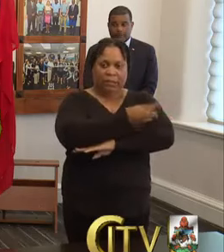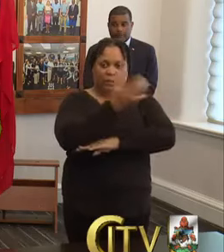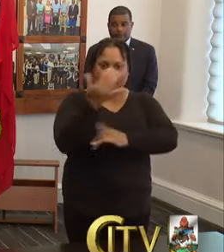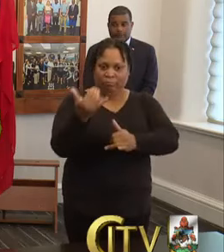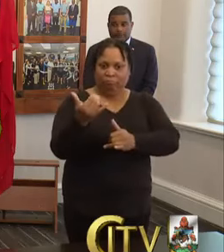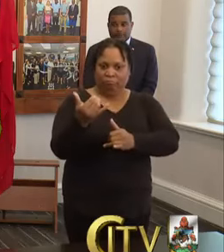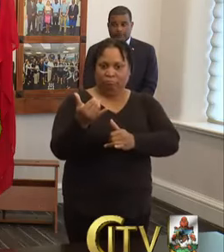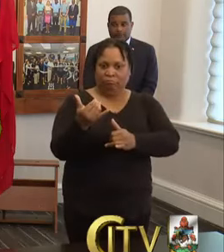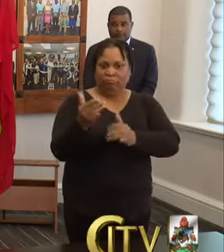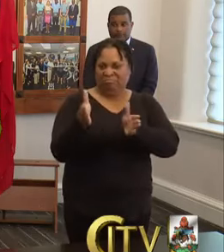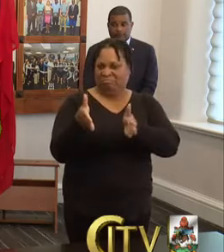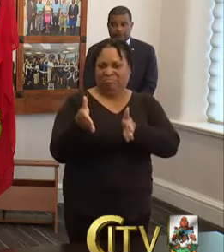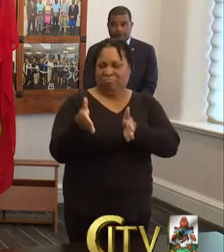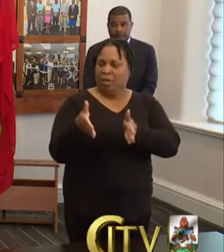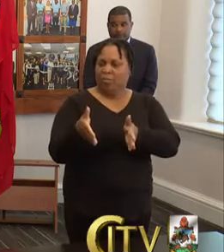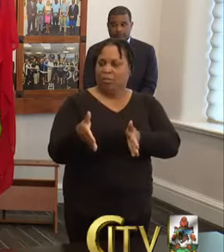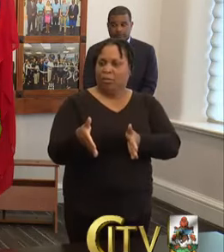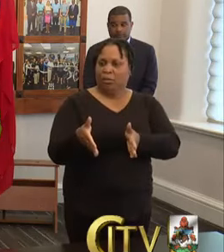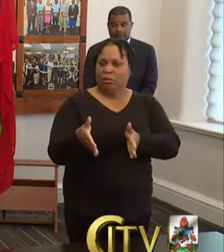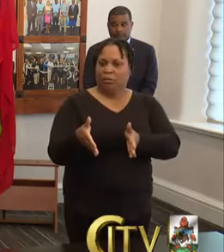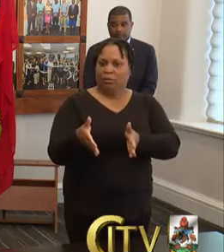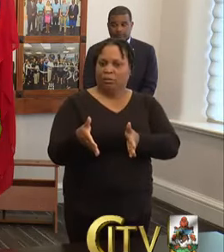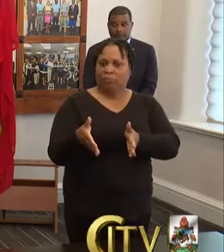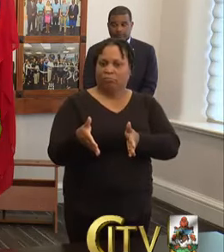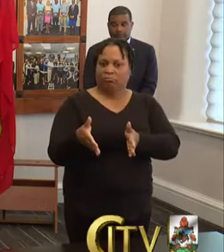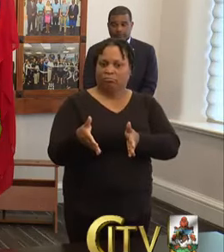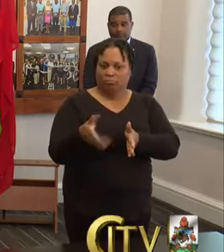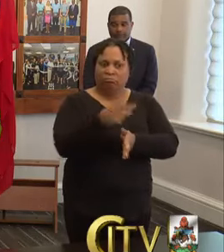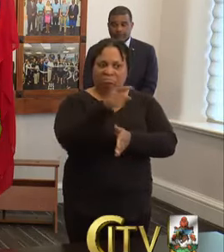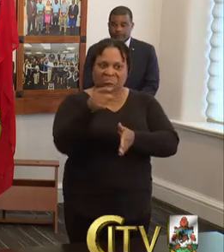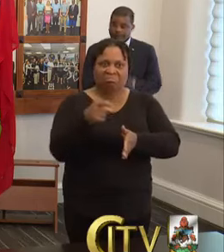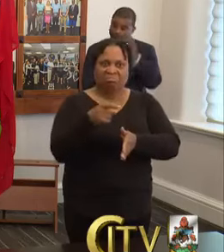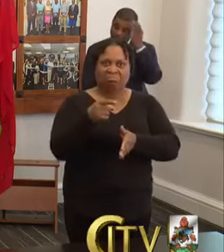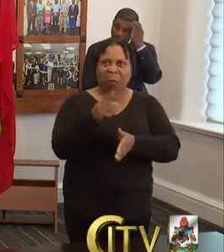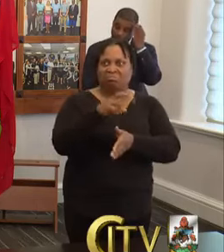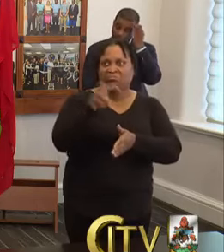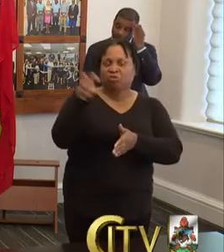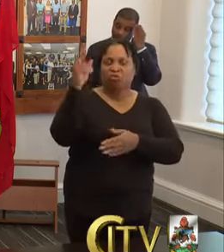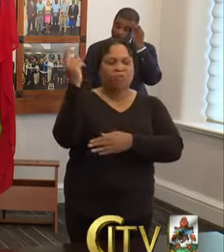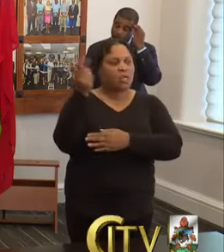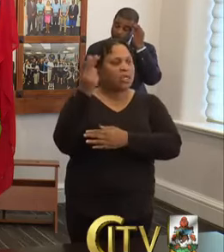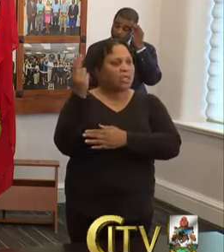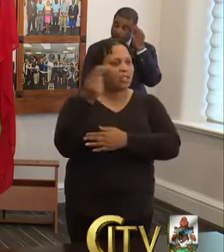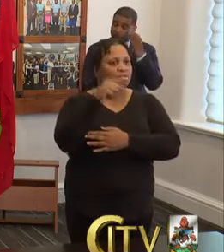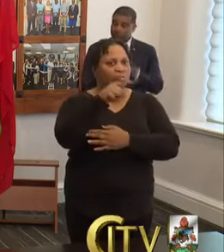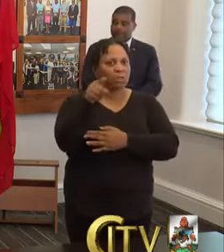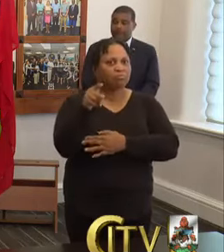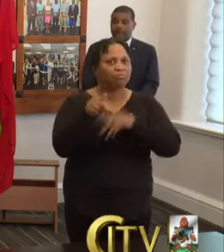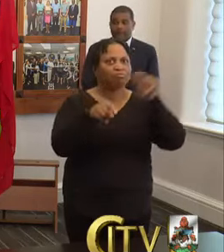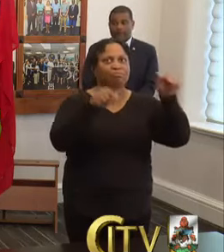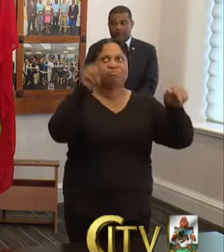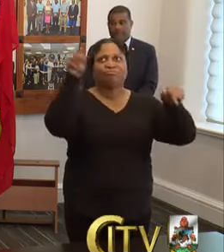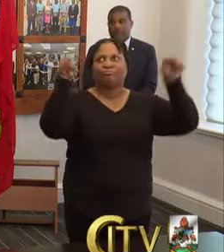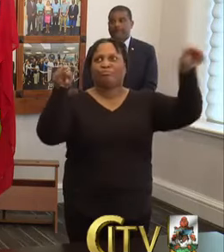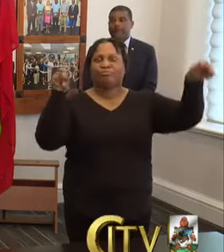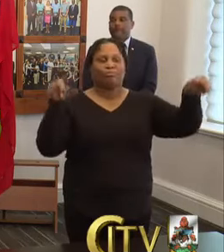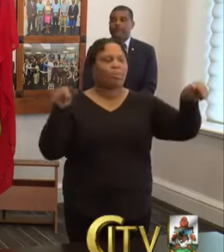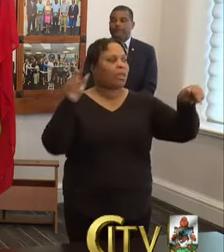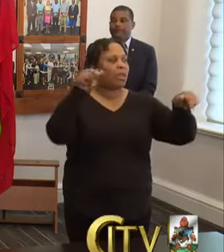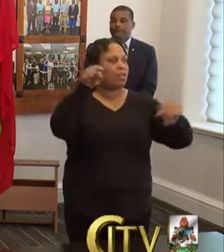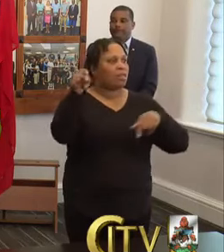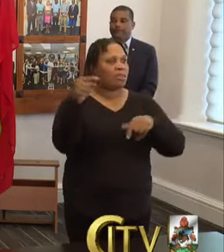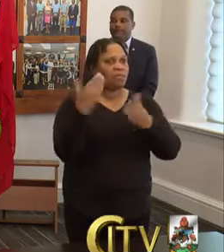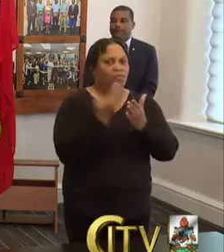where a person does present with perhaps a travel history, such as those individuals that have come into Bermuda from the